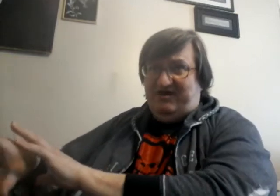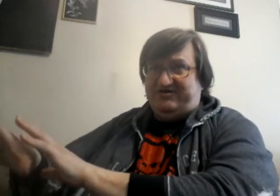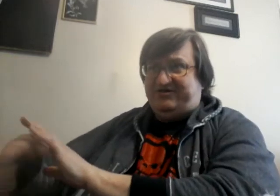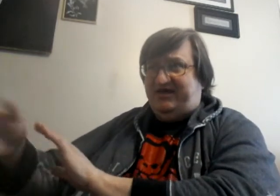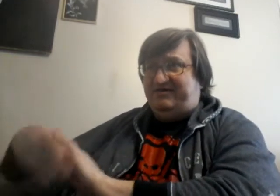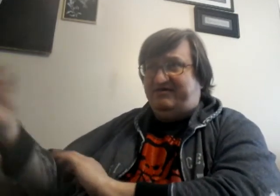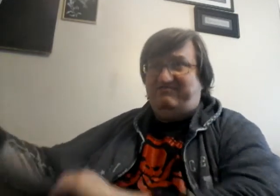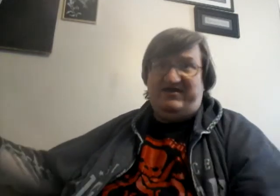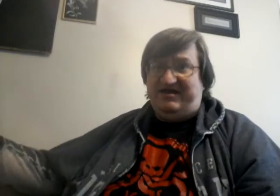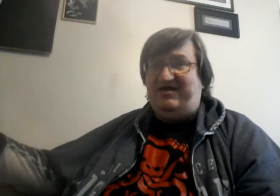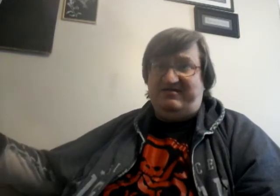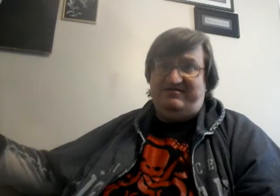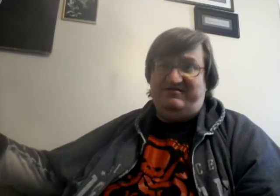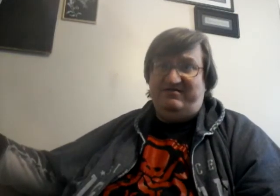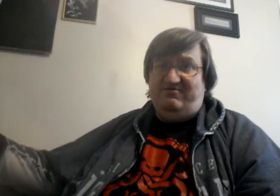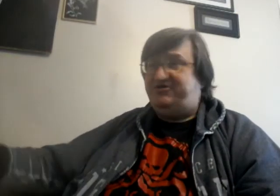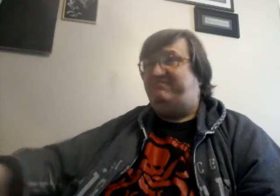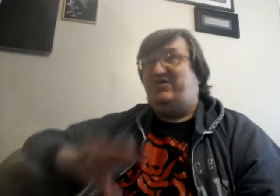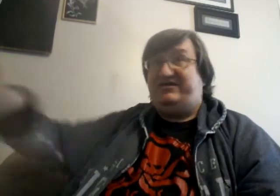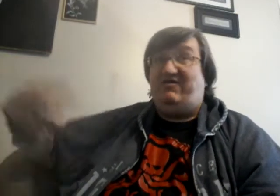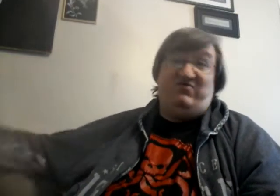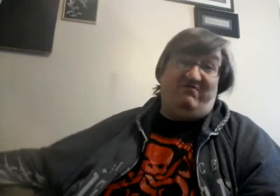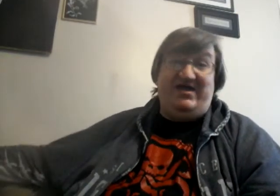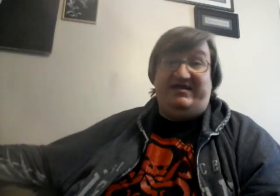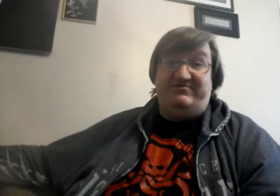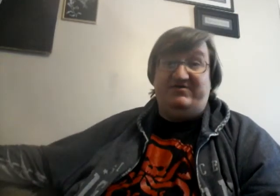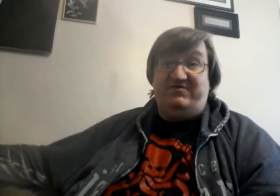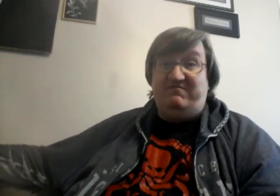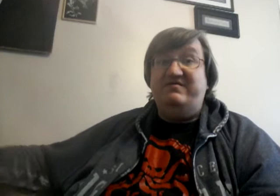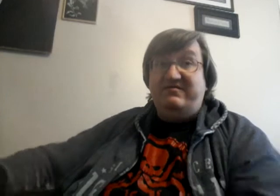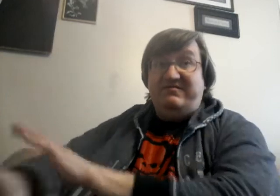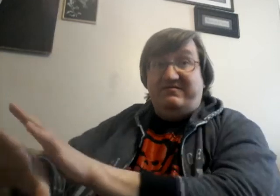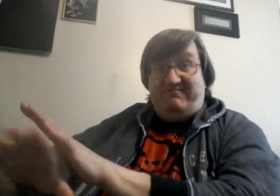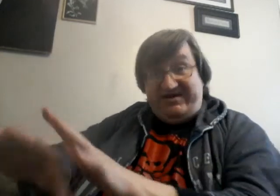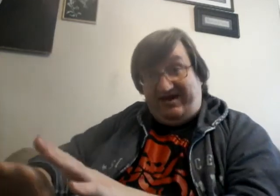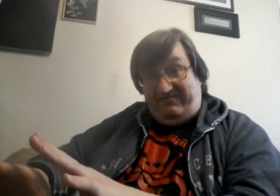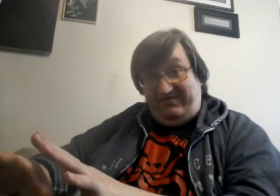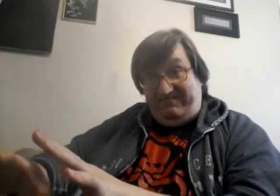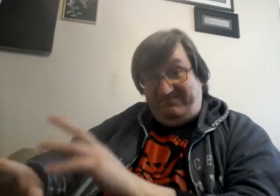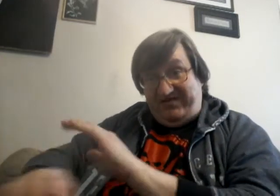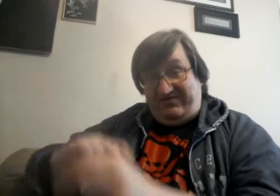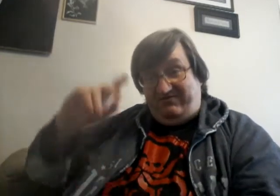strong as, say, the Infinity Gauntlet, where she'd be like, take over the whole planet or something. But enough to